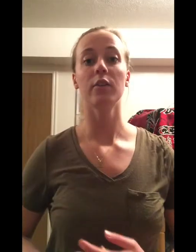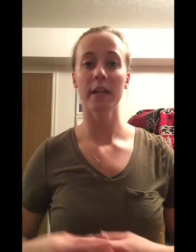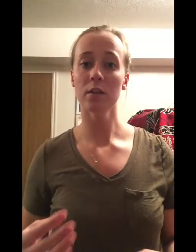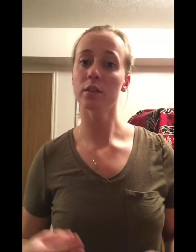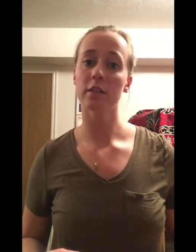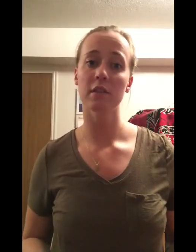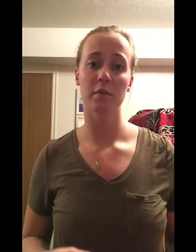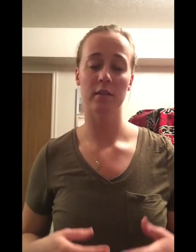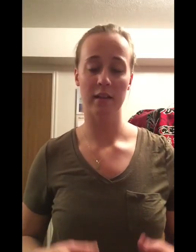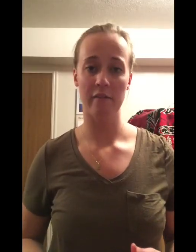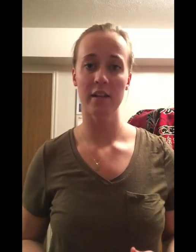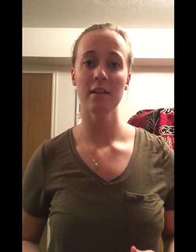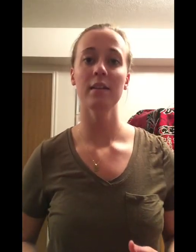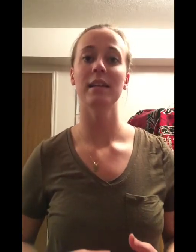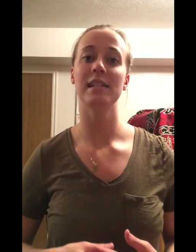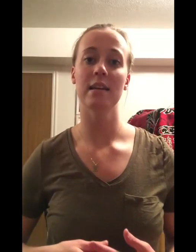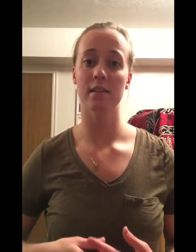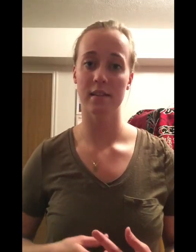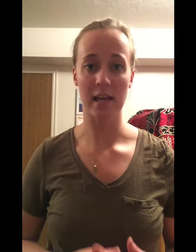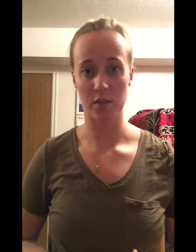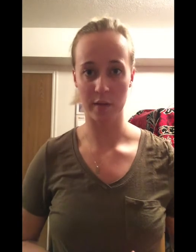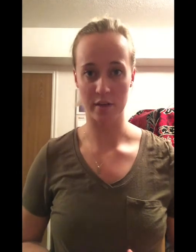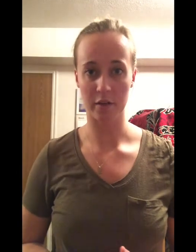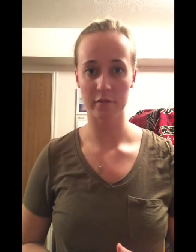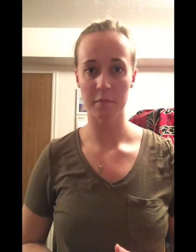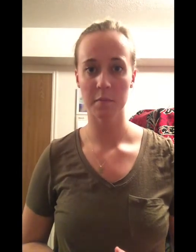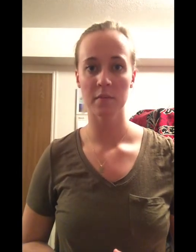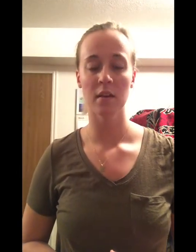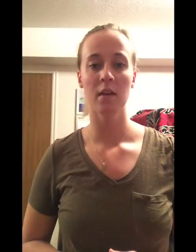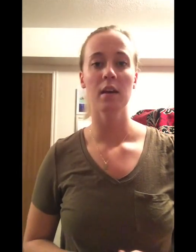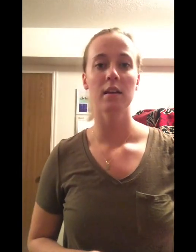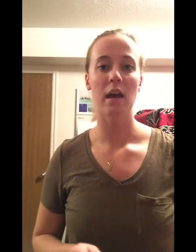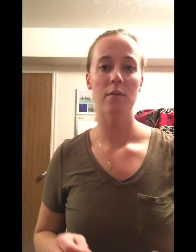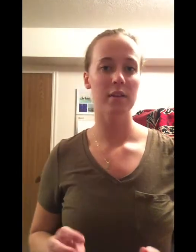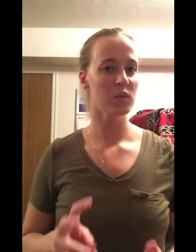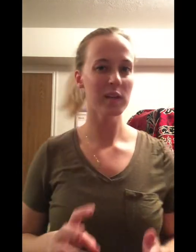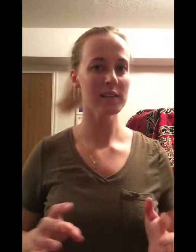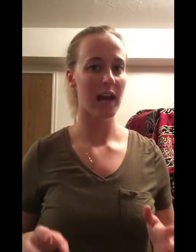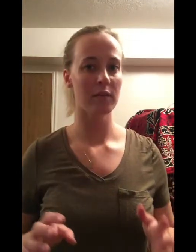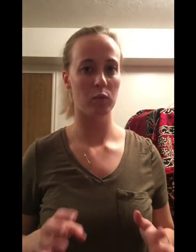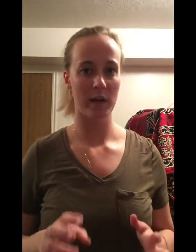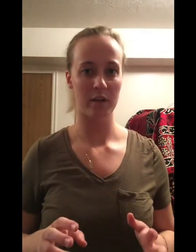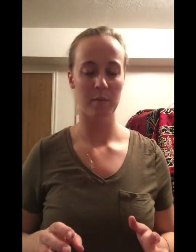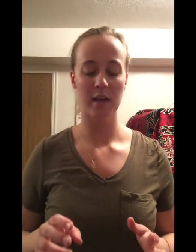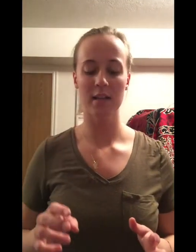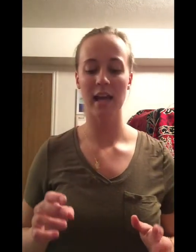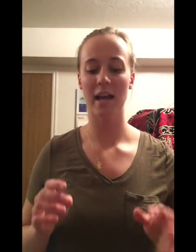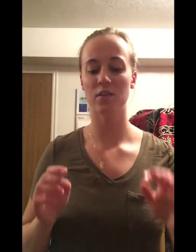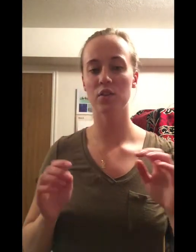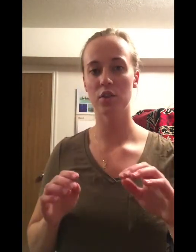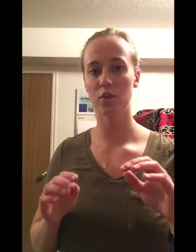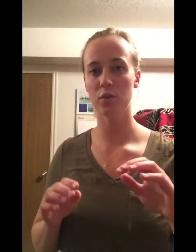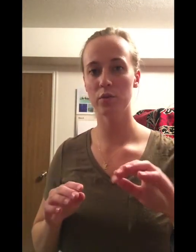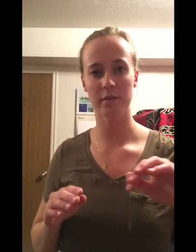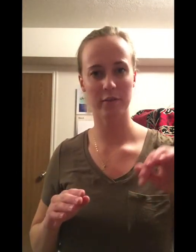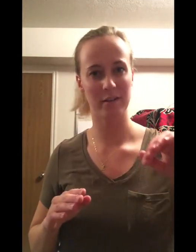Cranial nerve number 11 is the accessory nerve. Now this one is kind of weird because it has two different